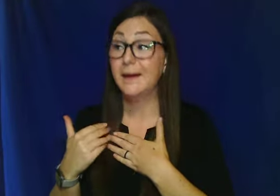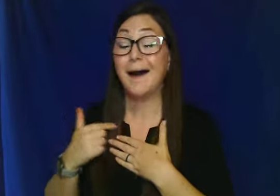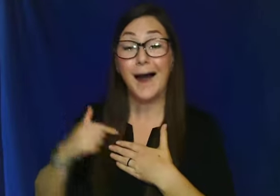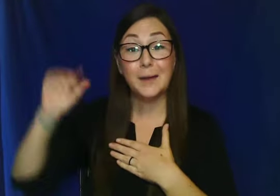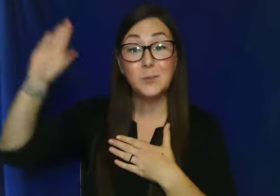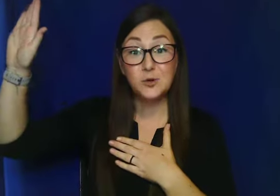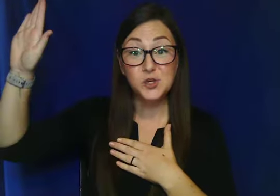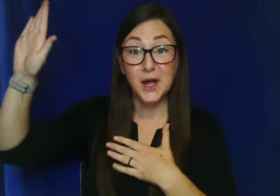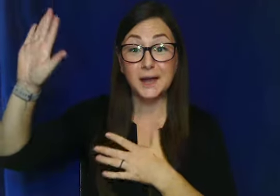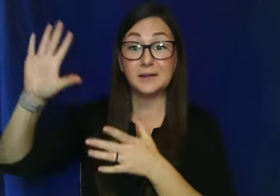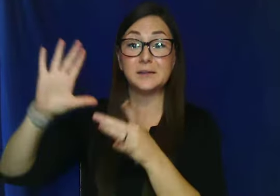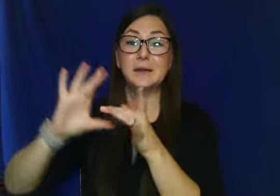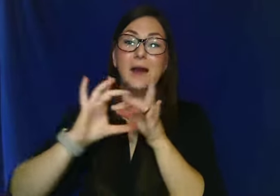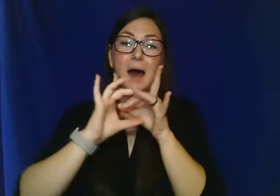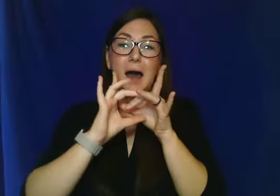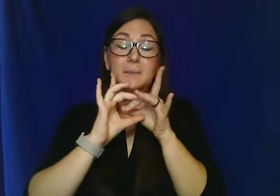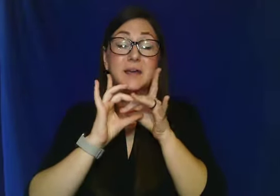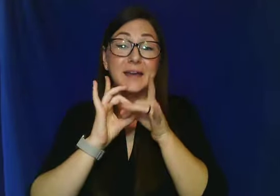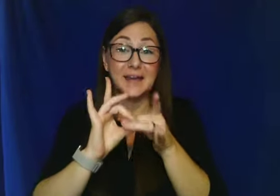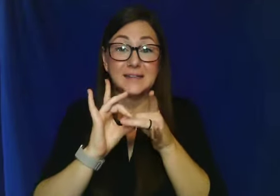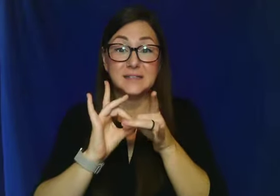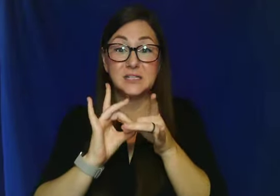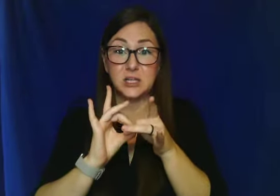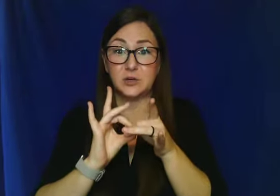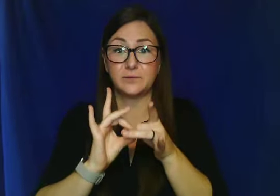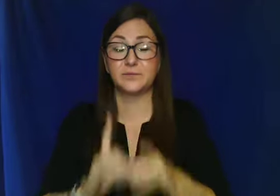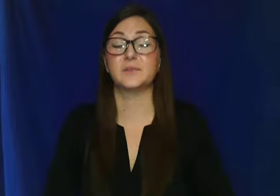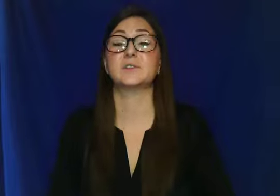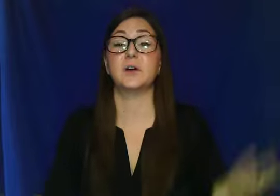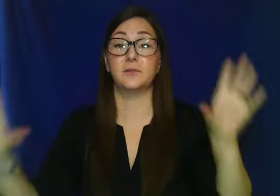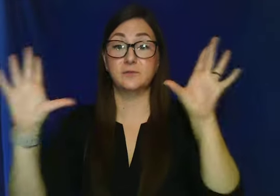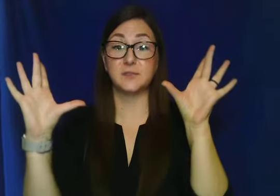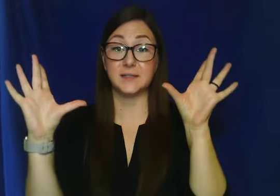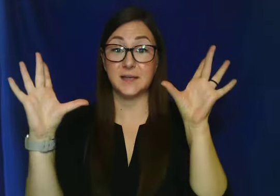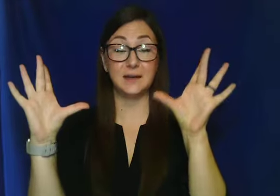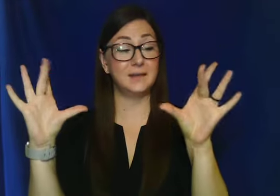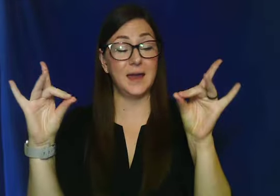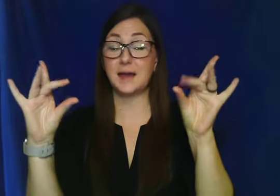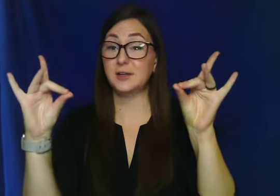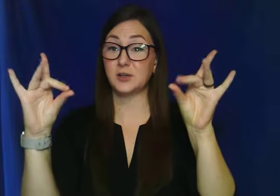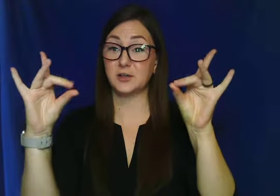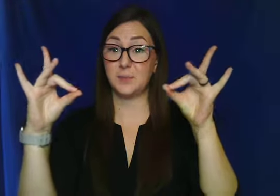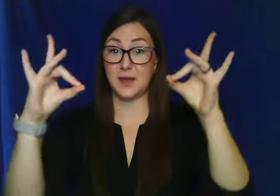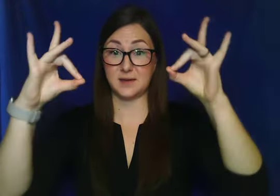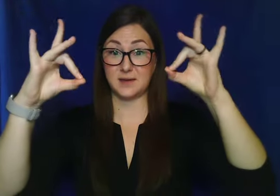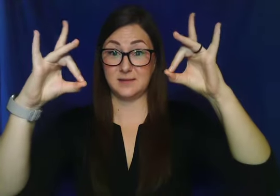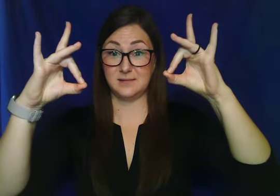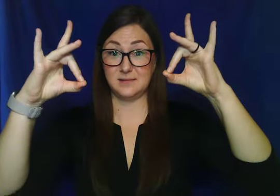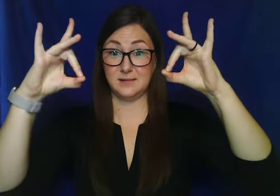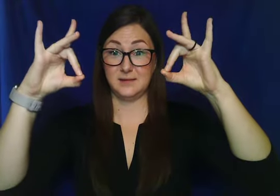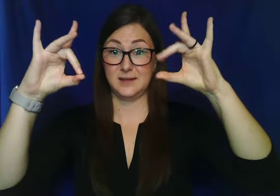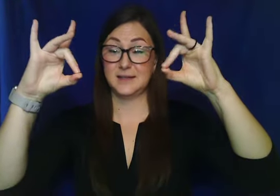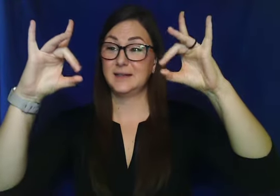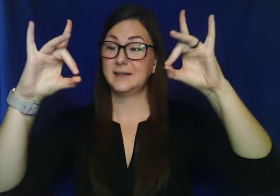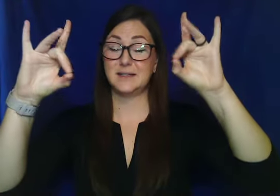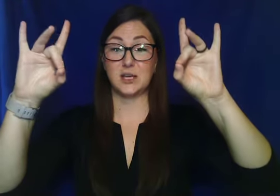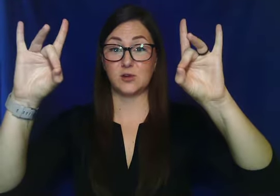I'm your child. I'm connected to you. So to sign that, you're going to make, take your